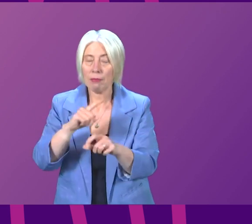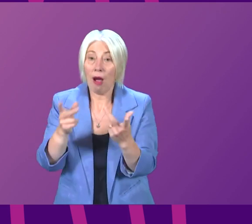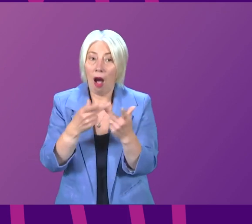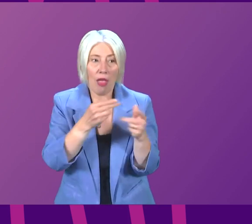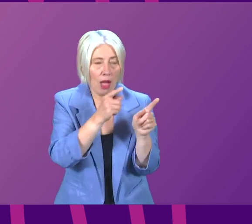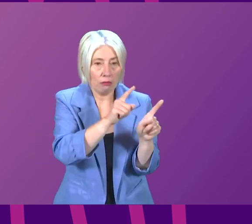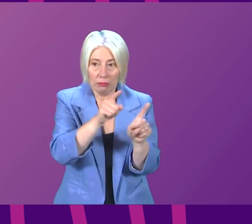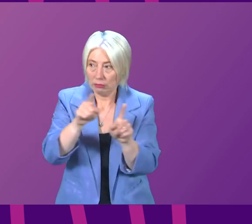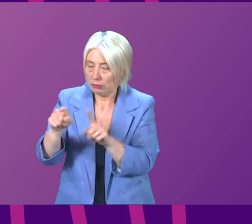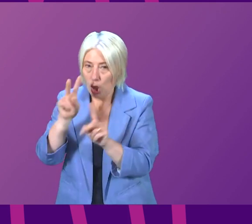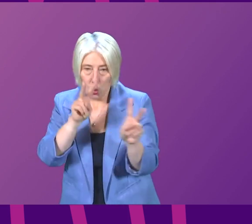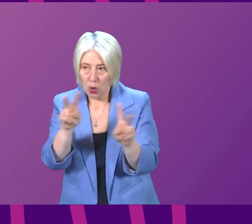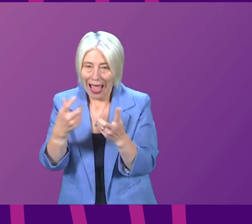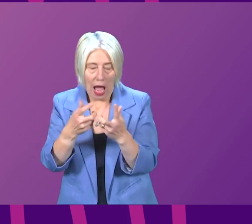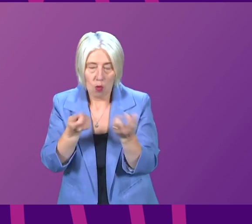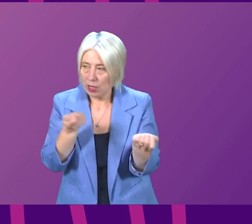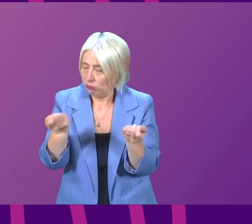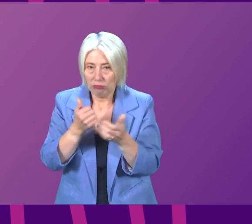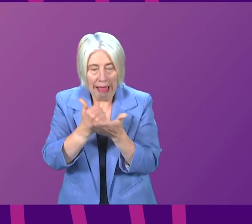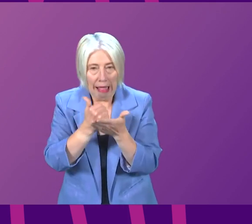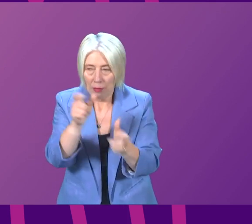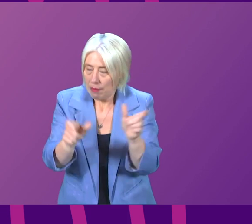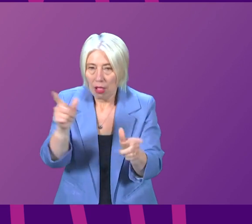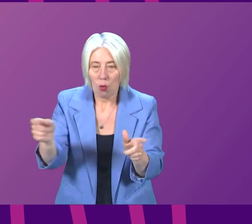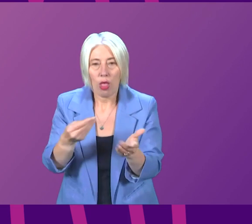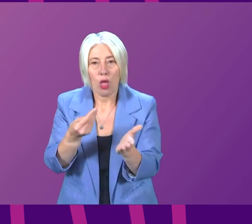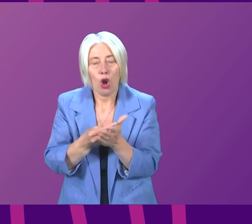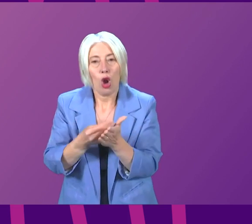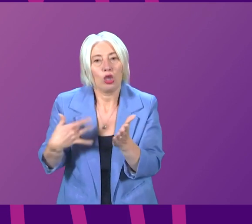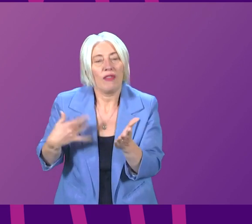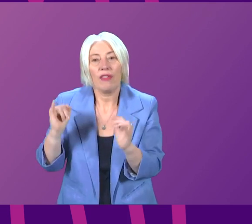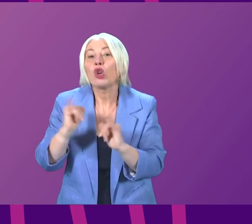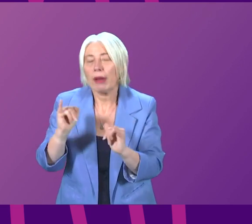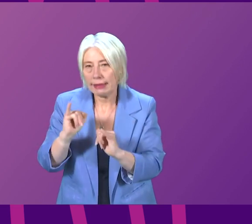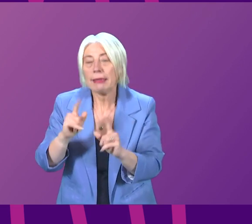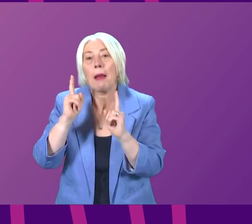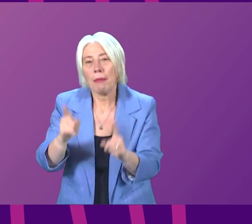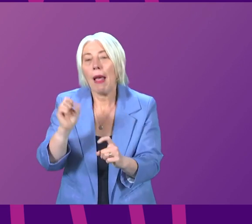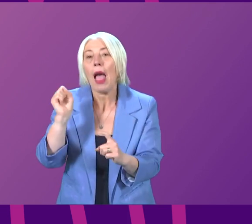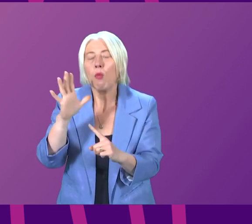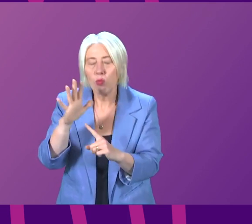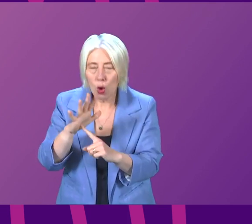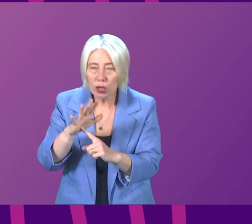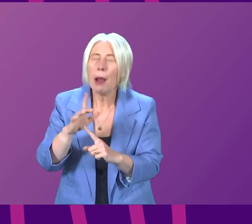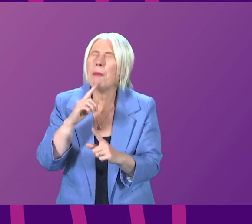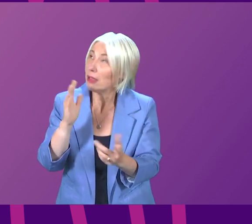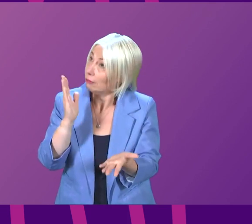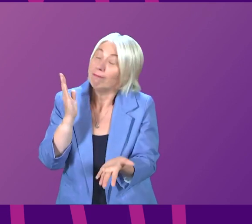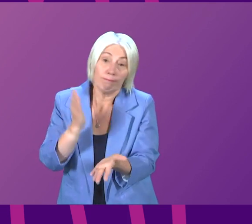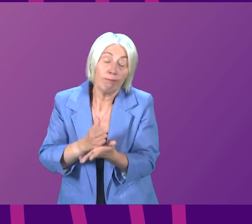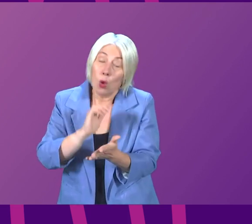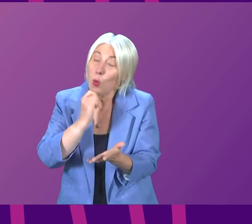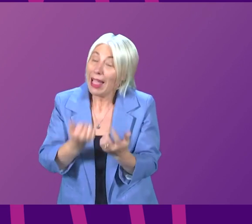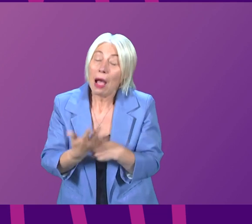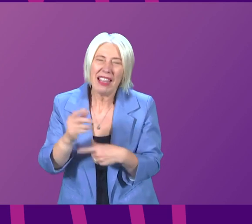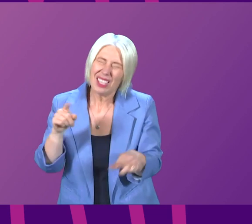we can go further to help people with the cost-of-living crisis. But it is important, not just important, it is inevitable and